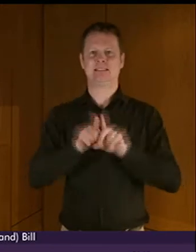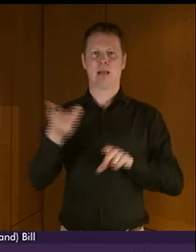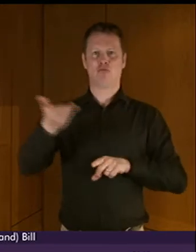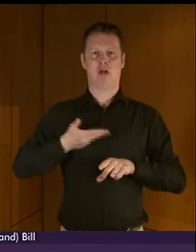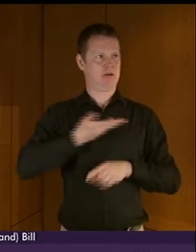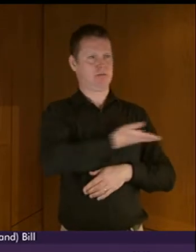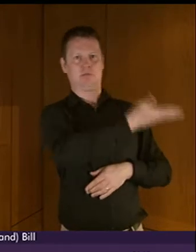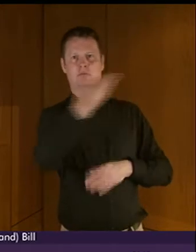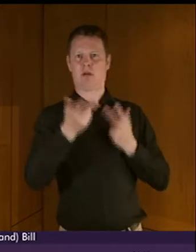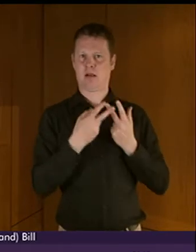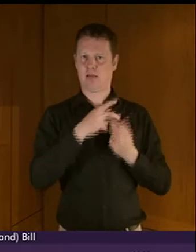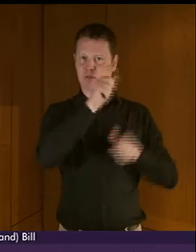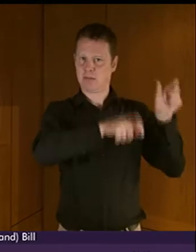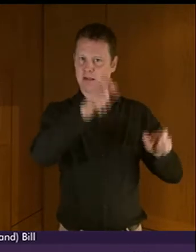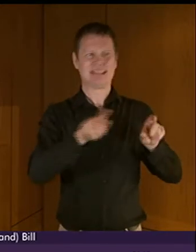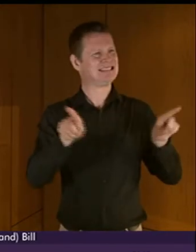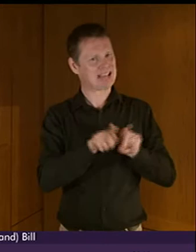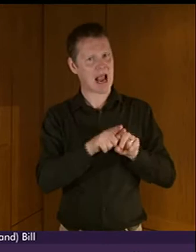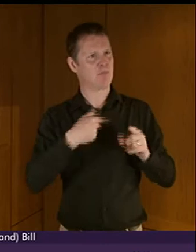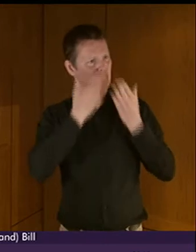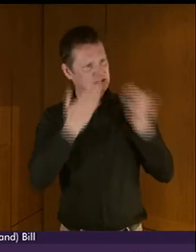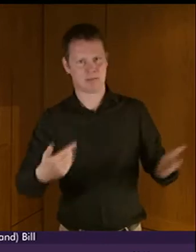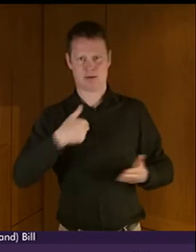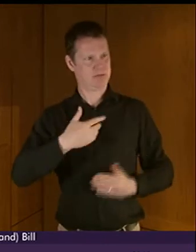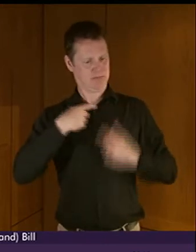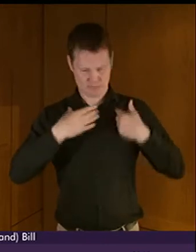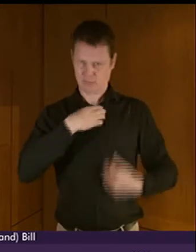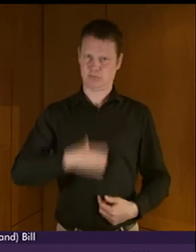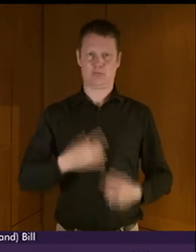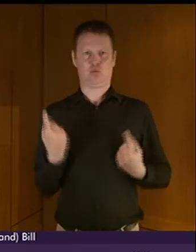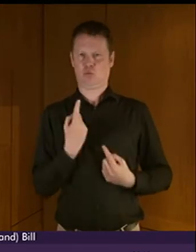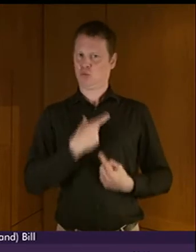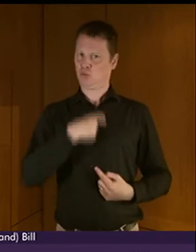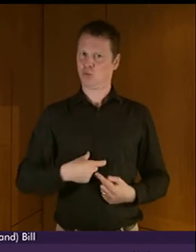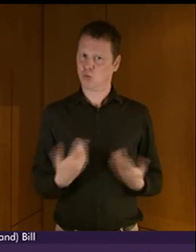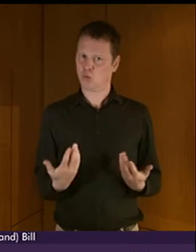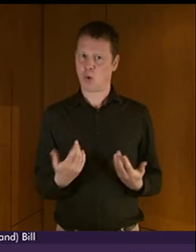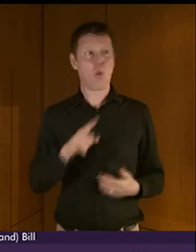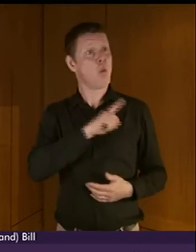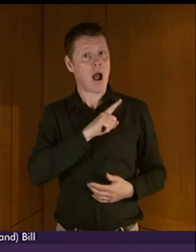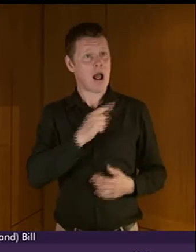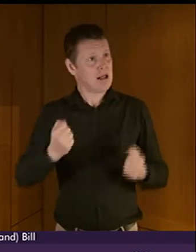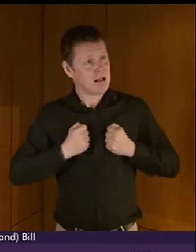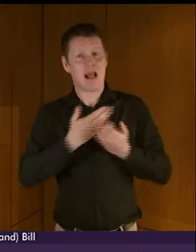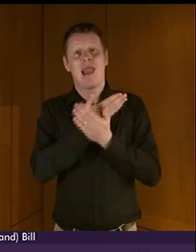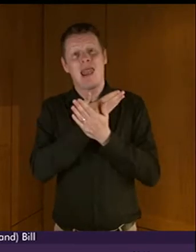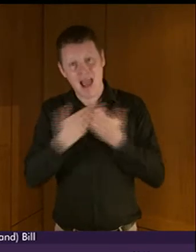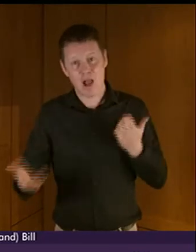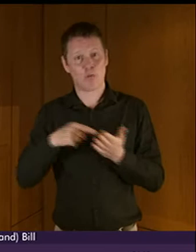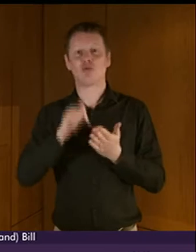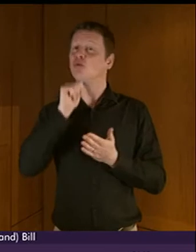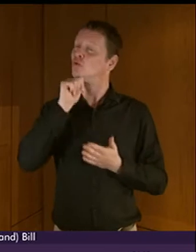The same respect as anyone else. Because it is a language and not a disability.